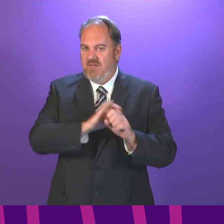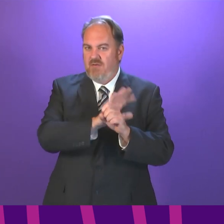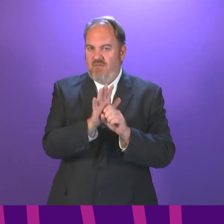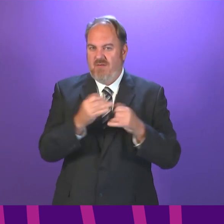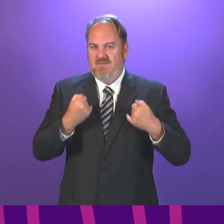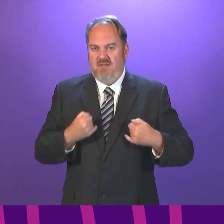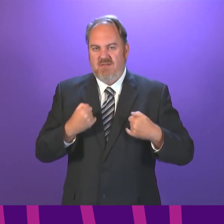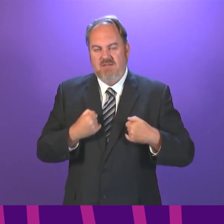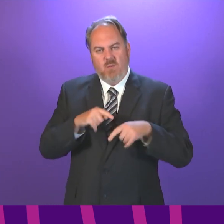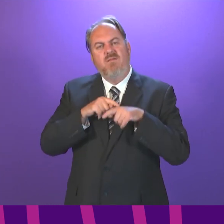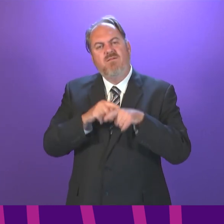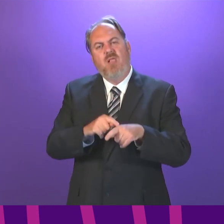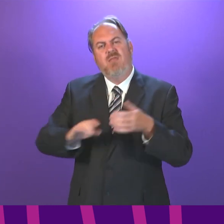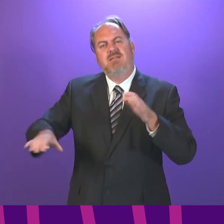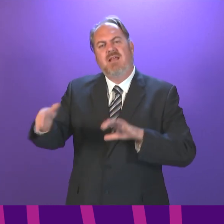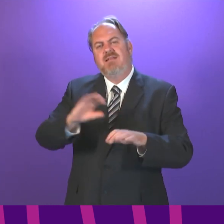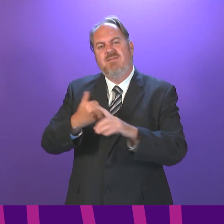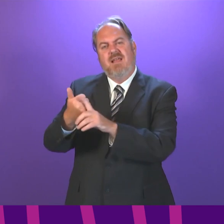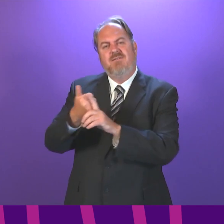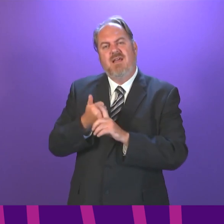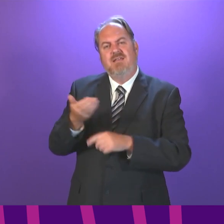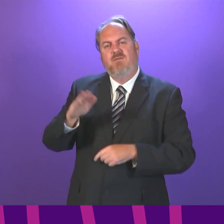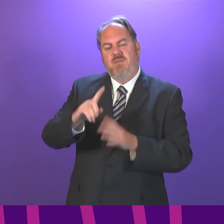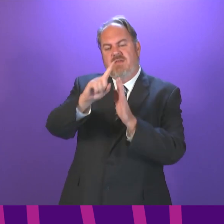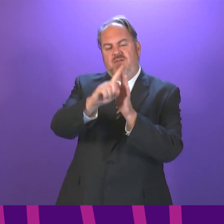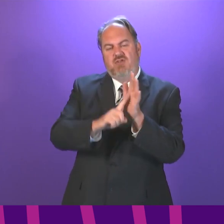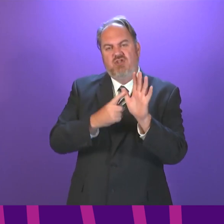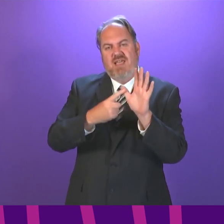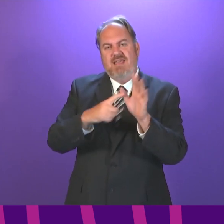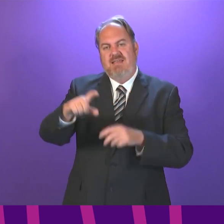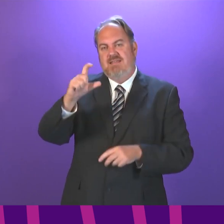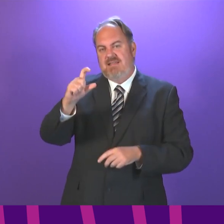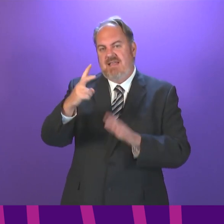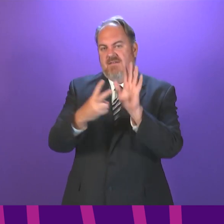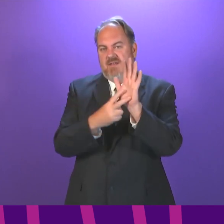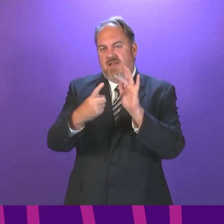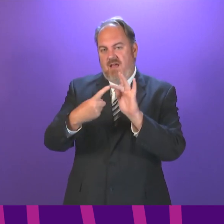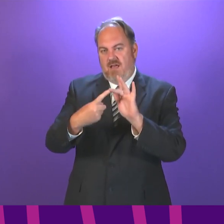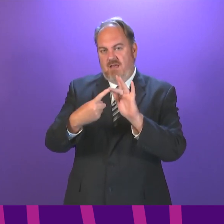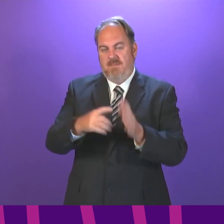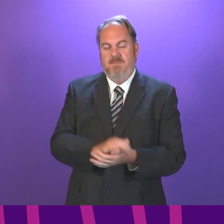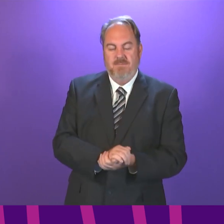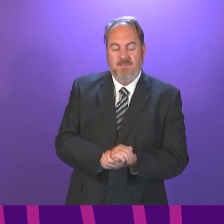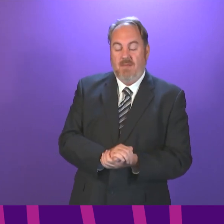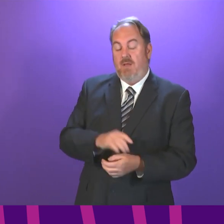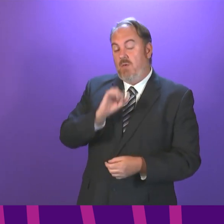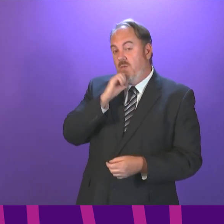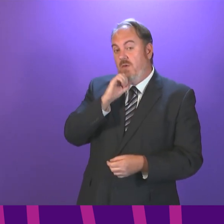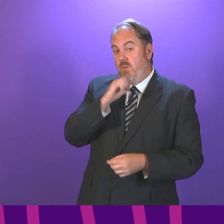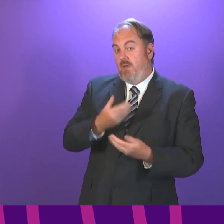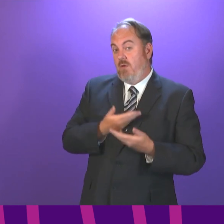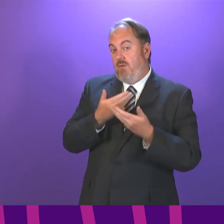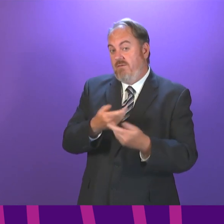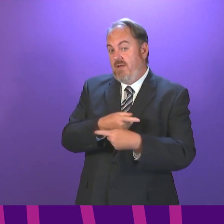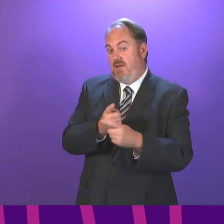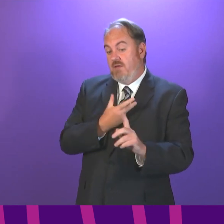advice from the Joint Committee on Vaccination and Immunisation, and we expect to have offered first doses to this group by the end of